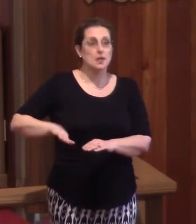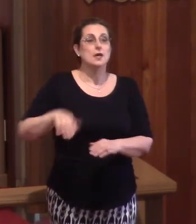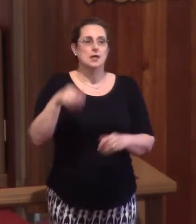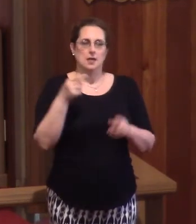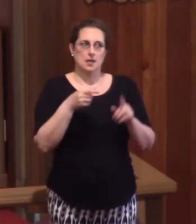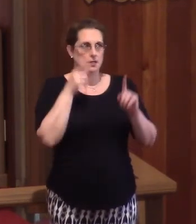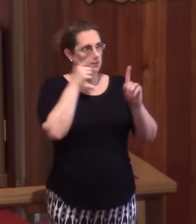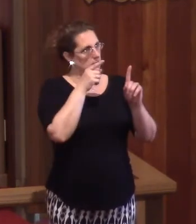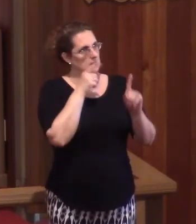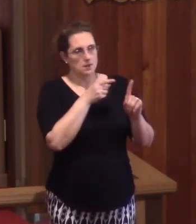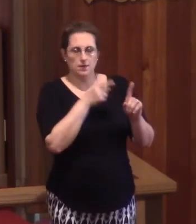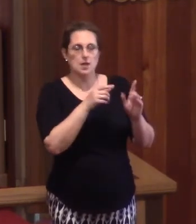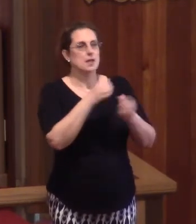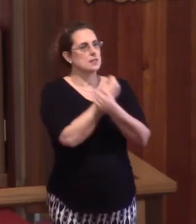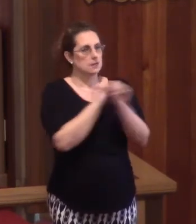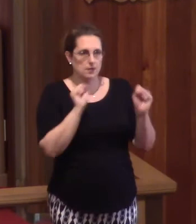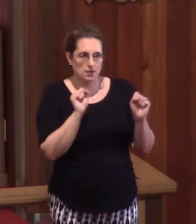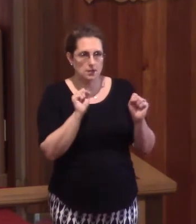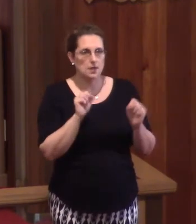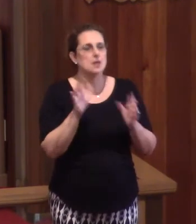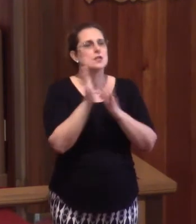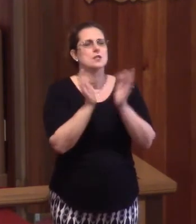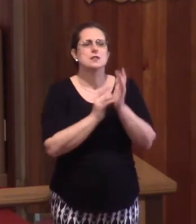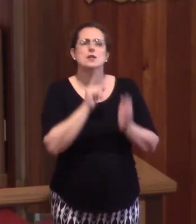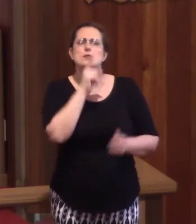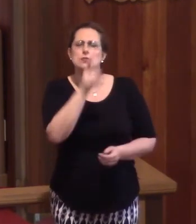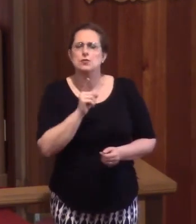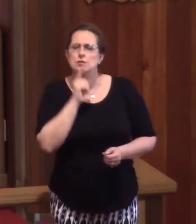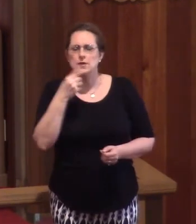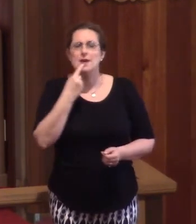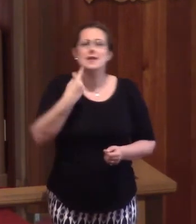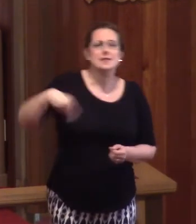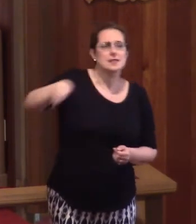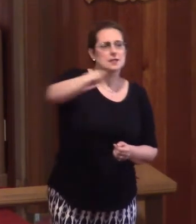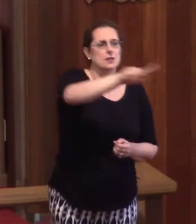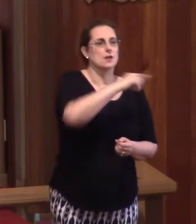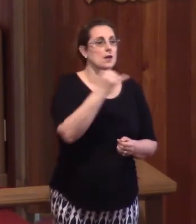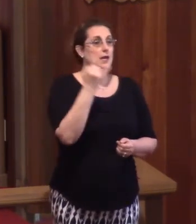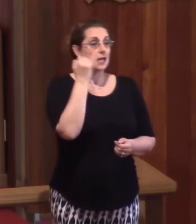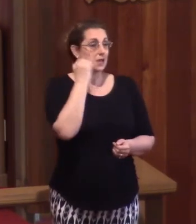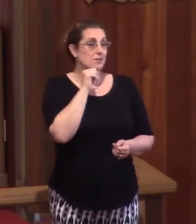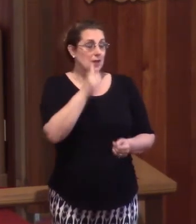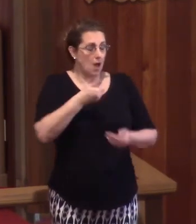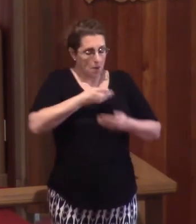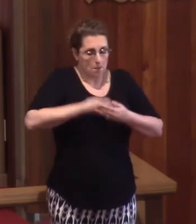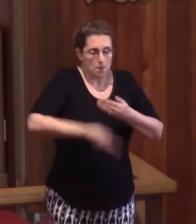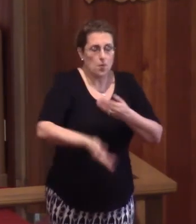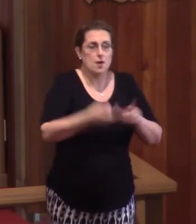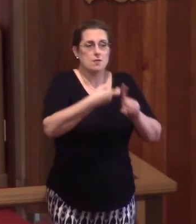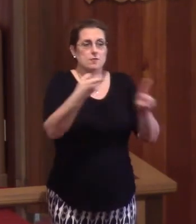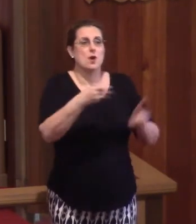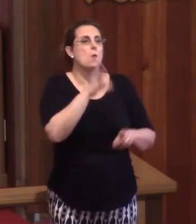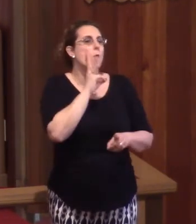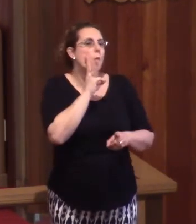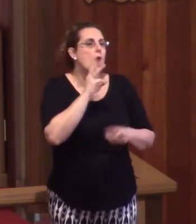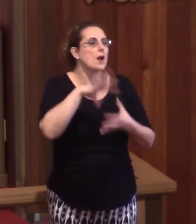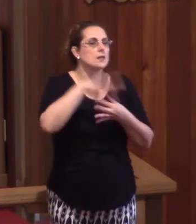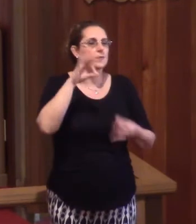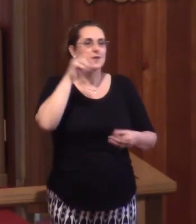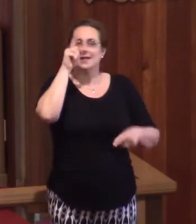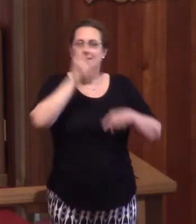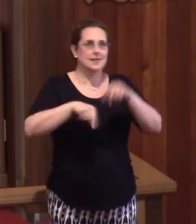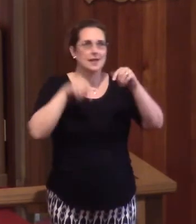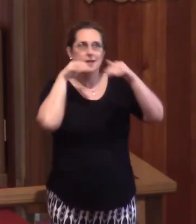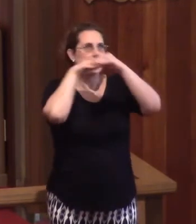salvation. For Jesus said, Truly, truly, I say to you, unless one is born of water and the Spirit, he cannot enter the